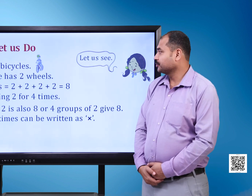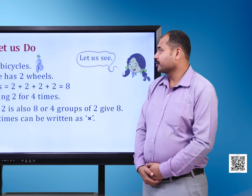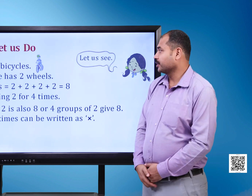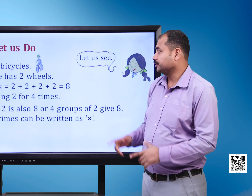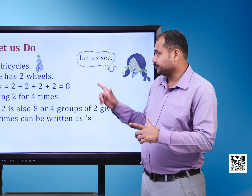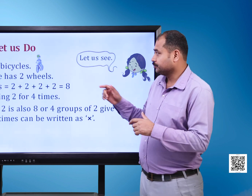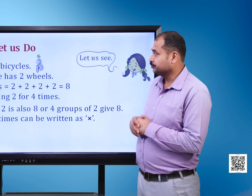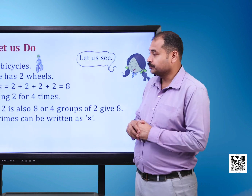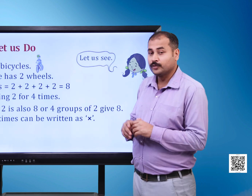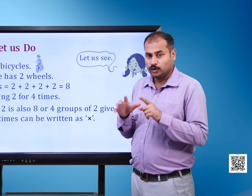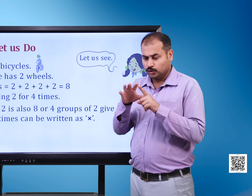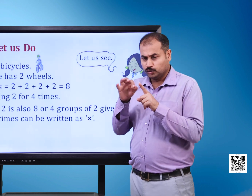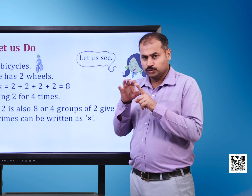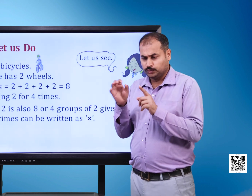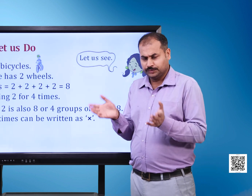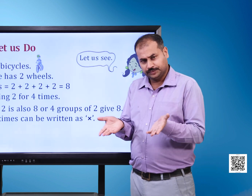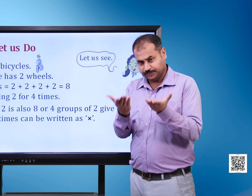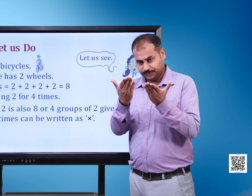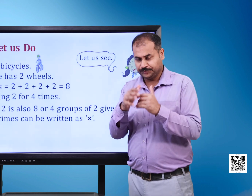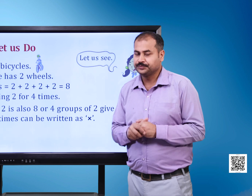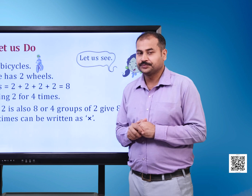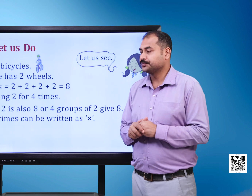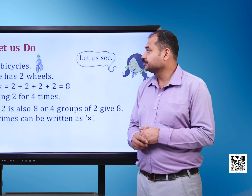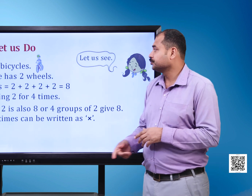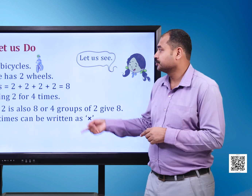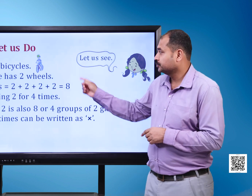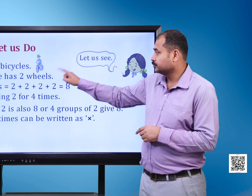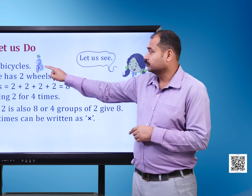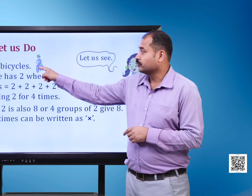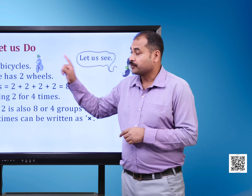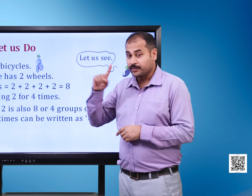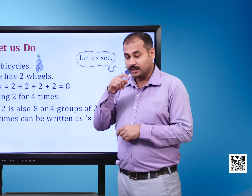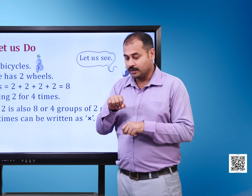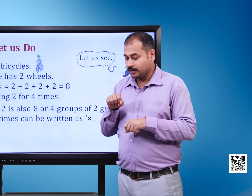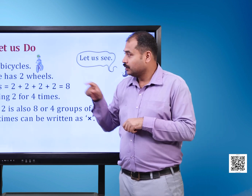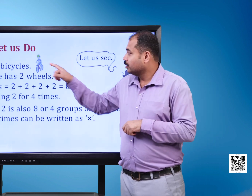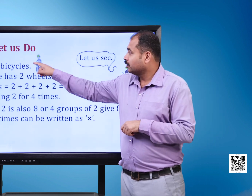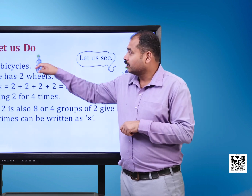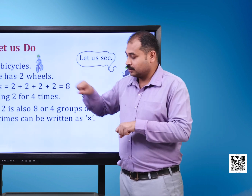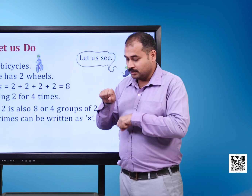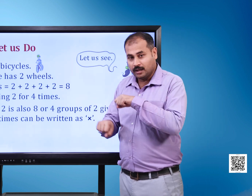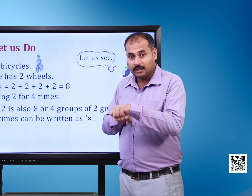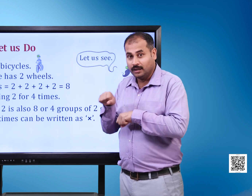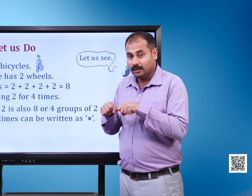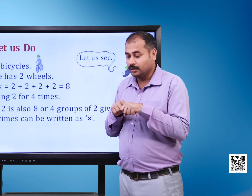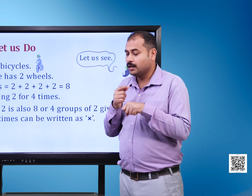Let us do it Ramya? The girl says, Let us see. There are 4